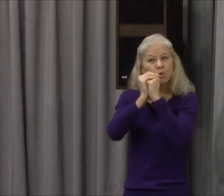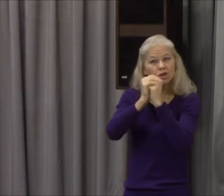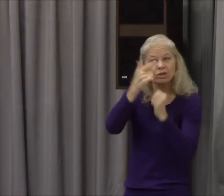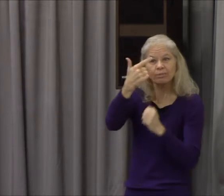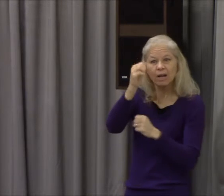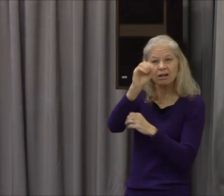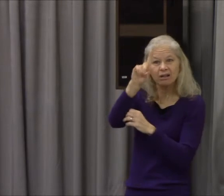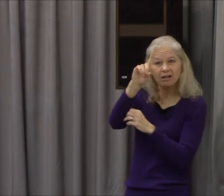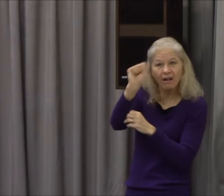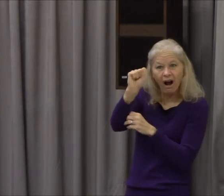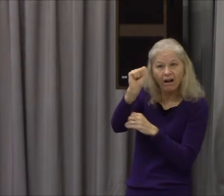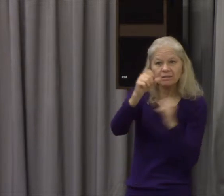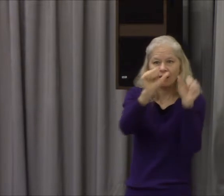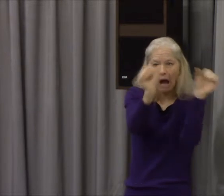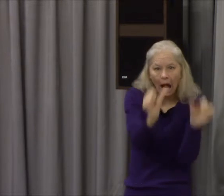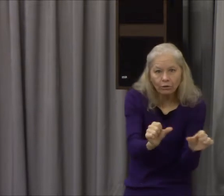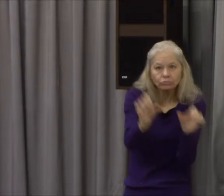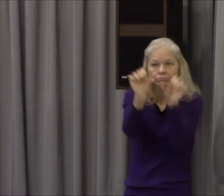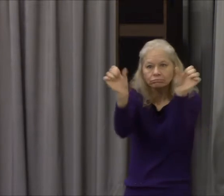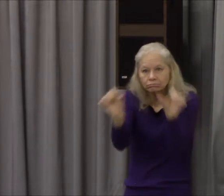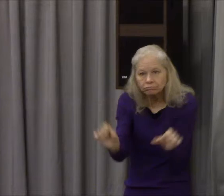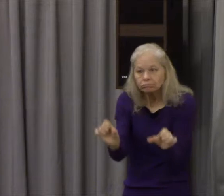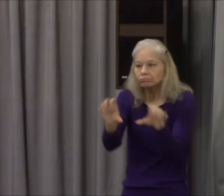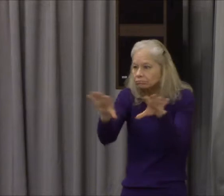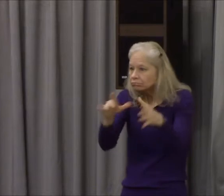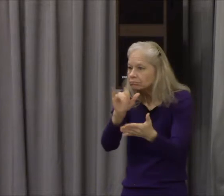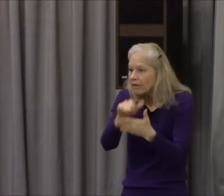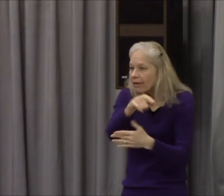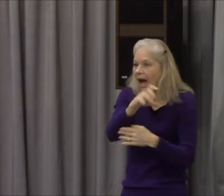if they didn't appease the gods, they would be punished somehow